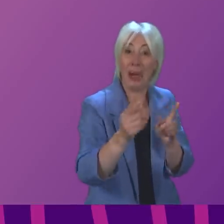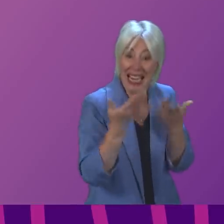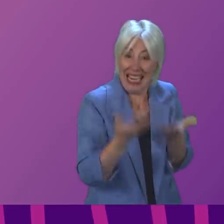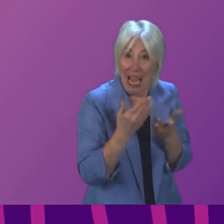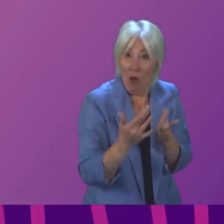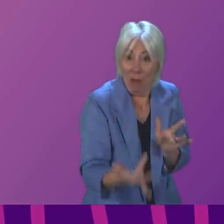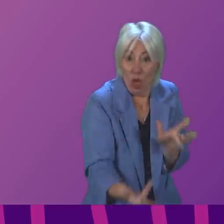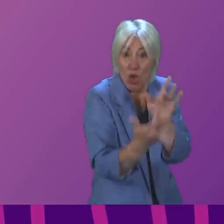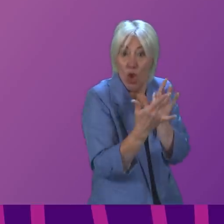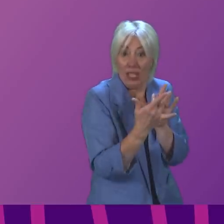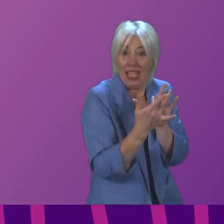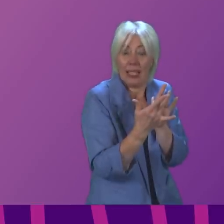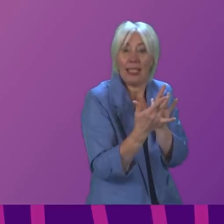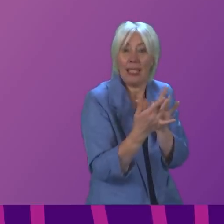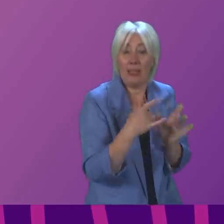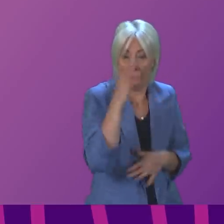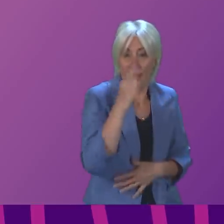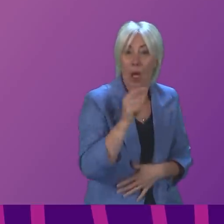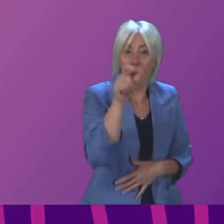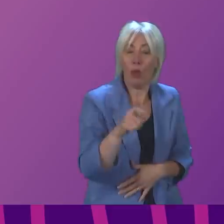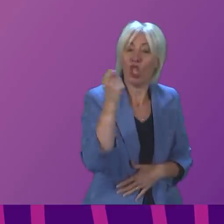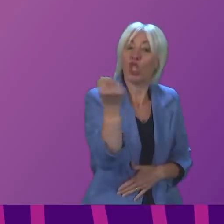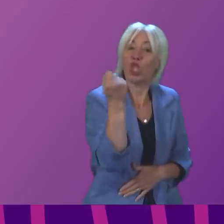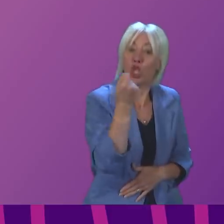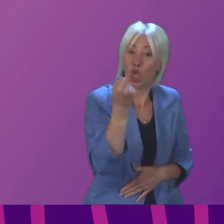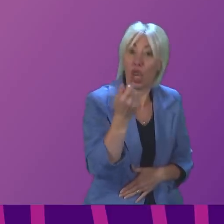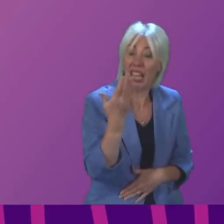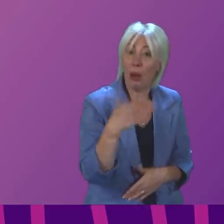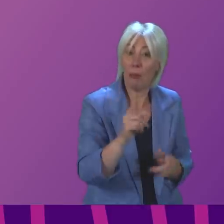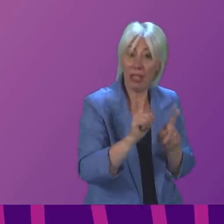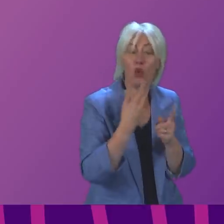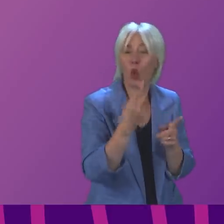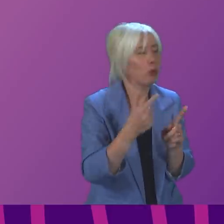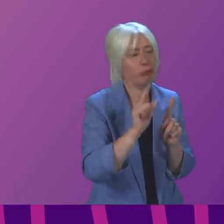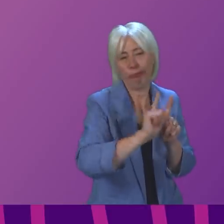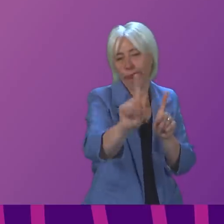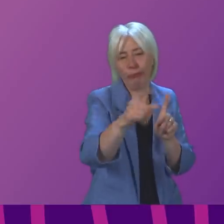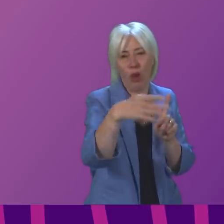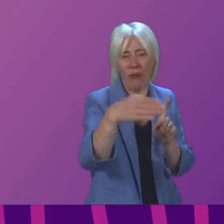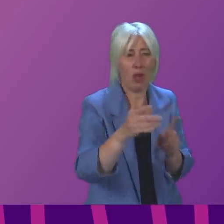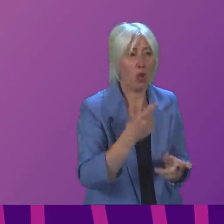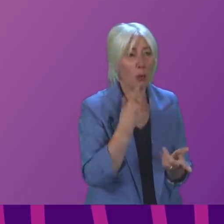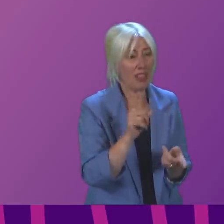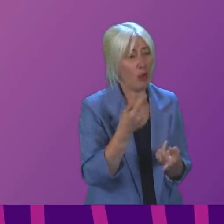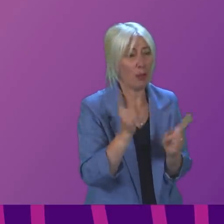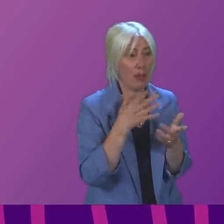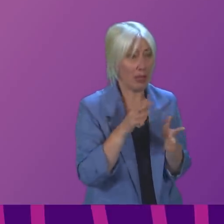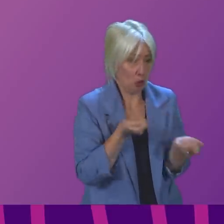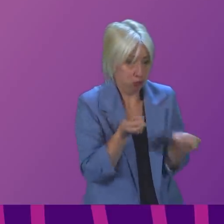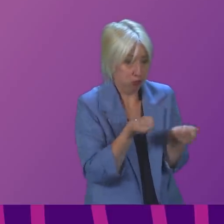now to be told that in Stirling patients indeed are being turned away. So will the First Minister please get a grip on the situation?